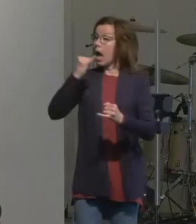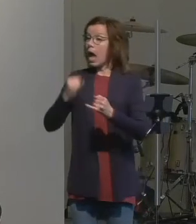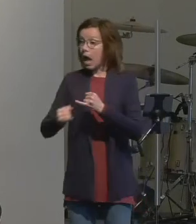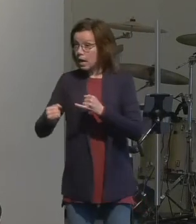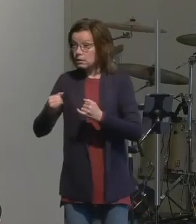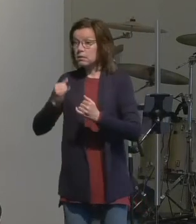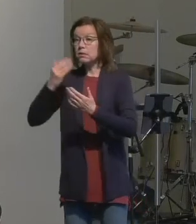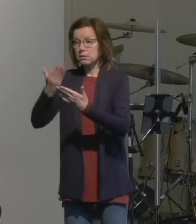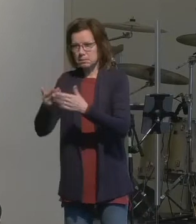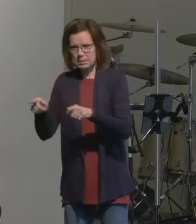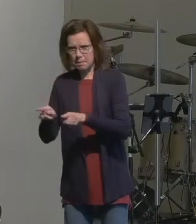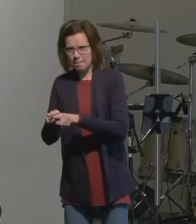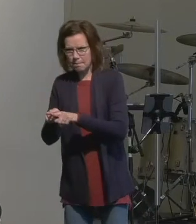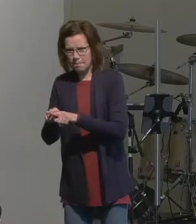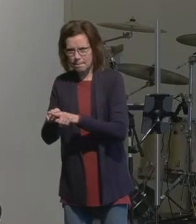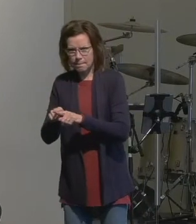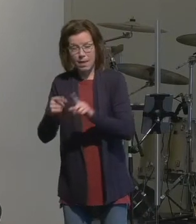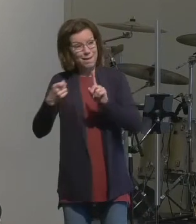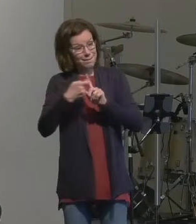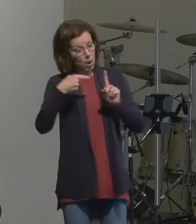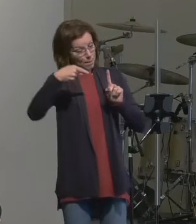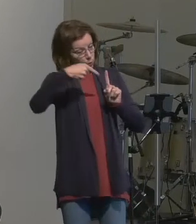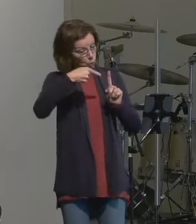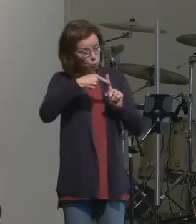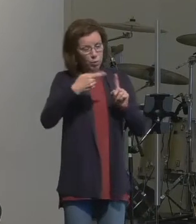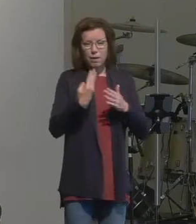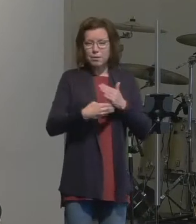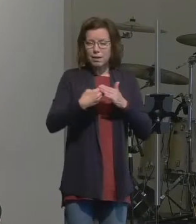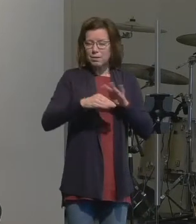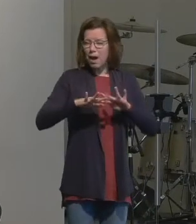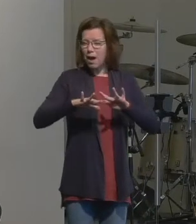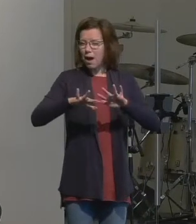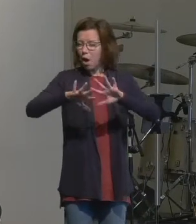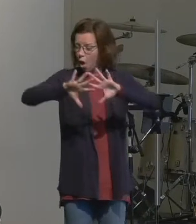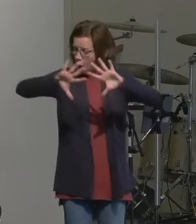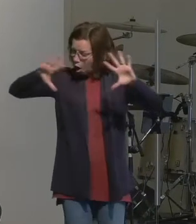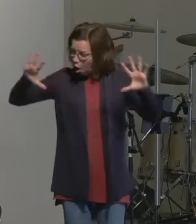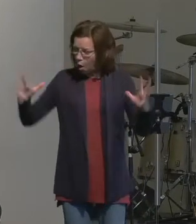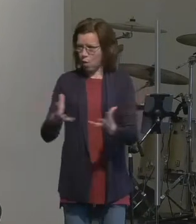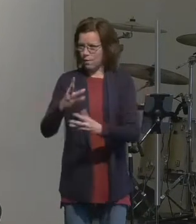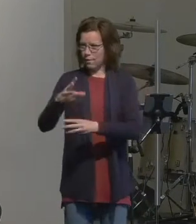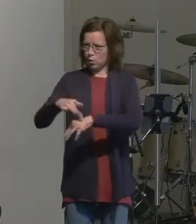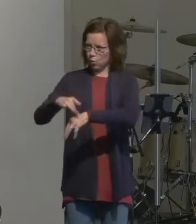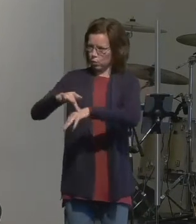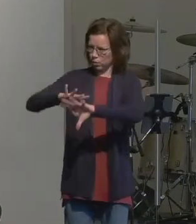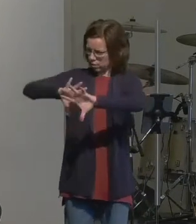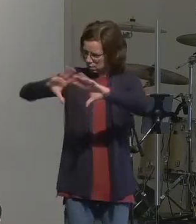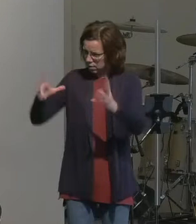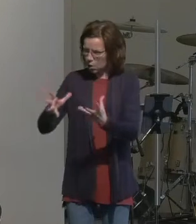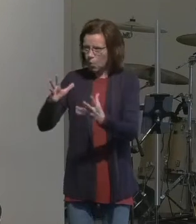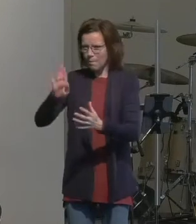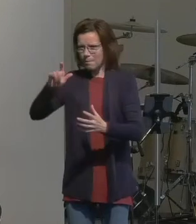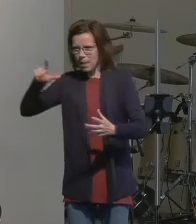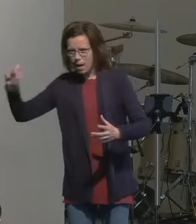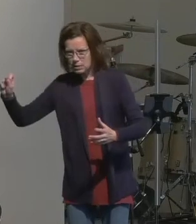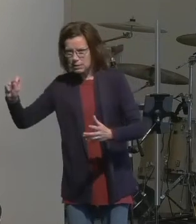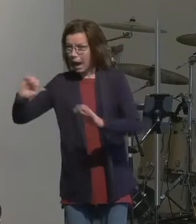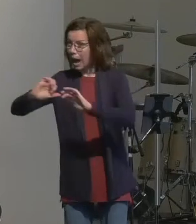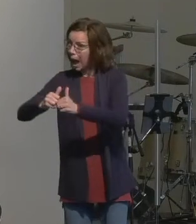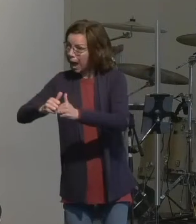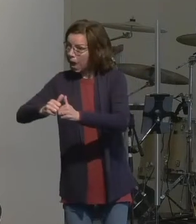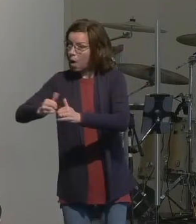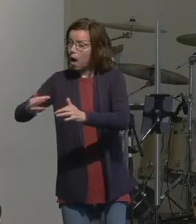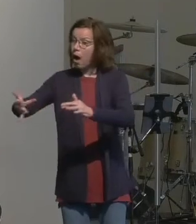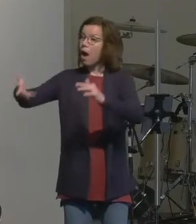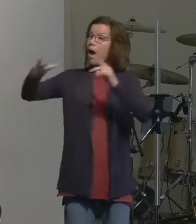and in you all the families of the earth shall be blessed now I'm convinced that when he's talking about this the families of the earth